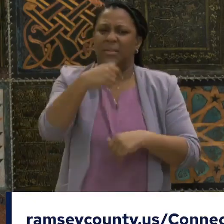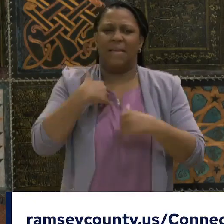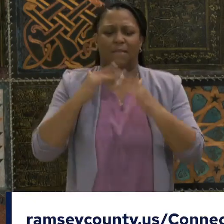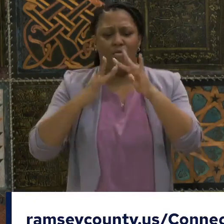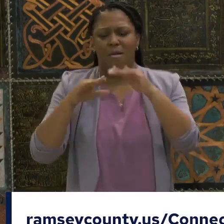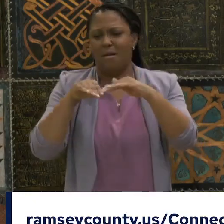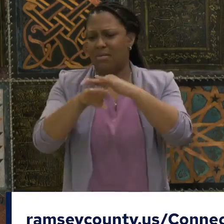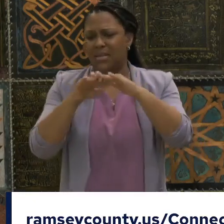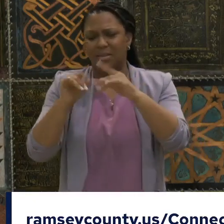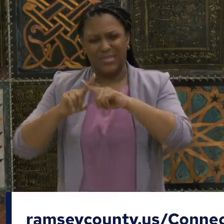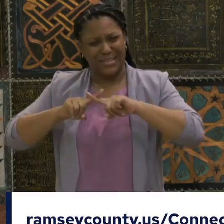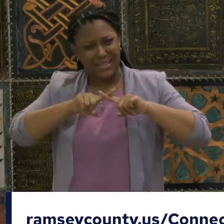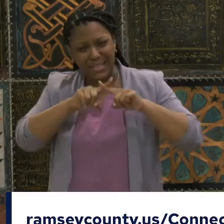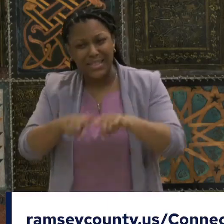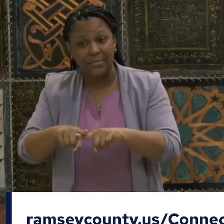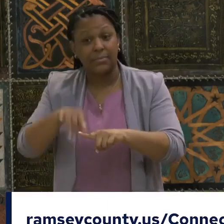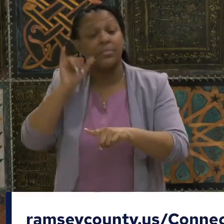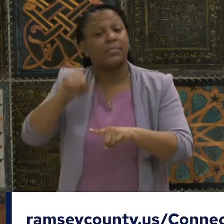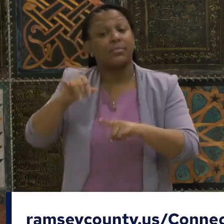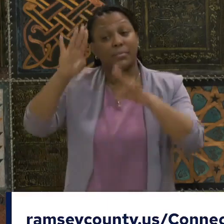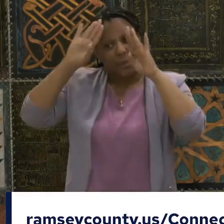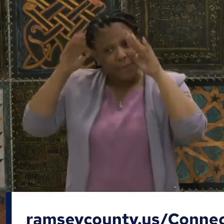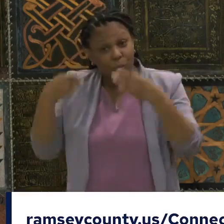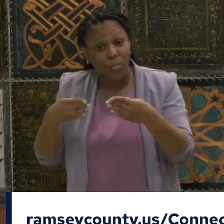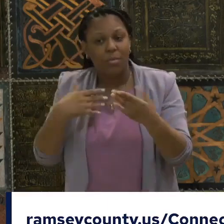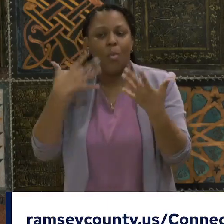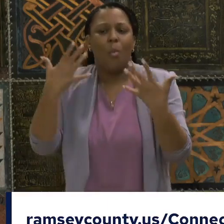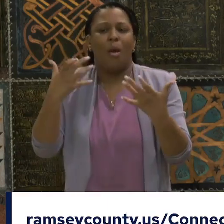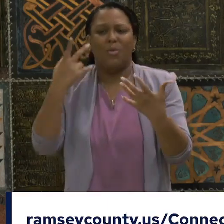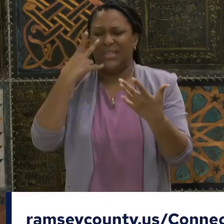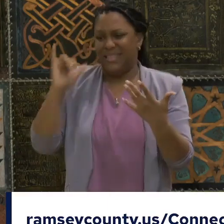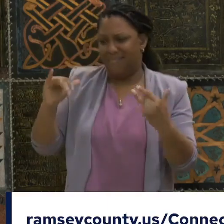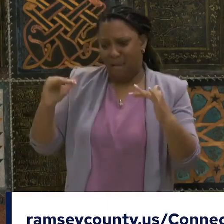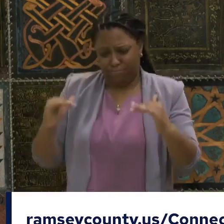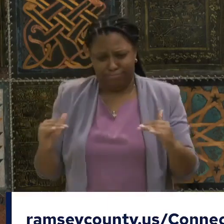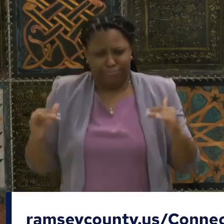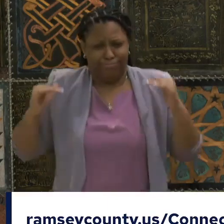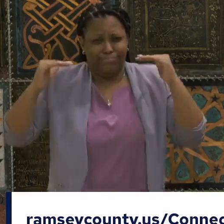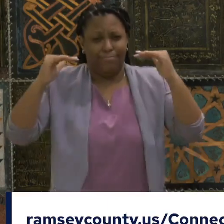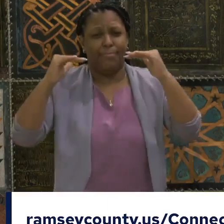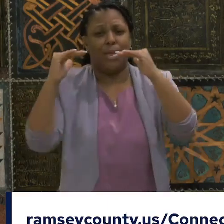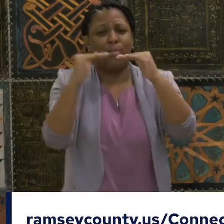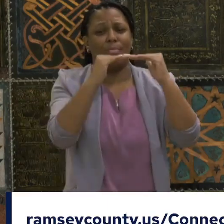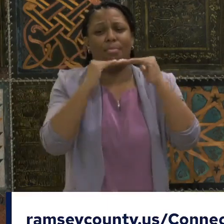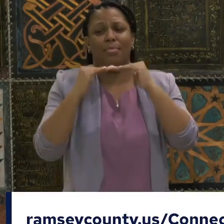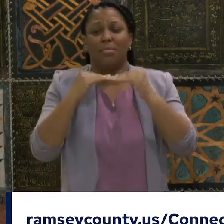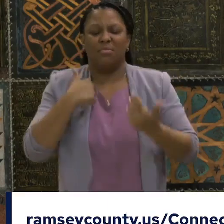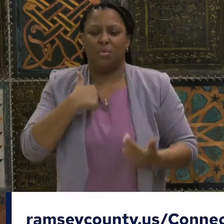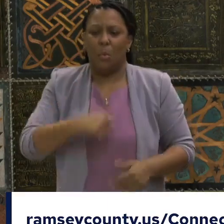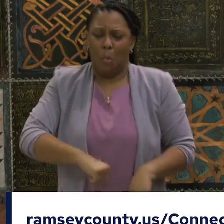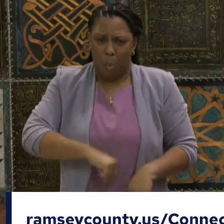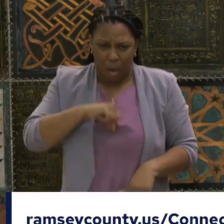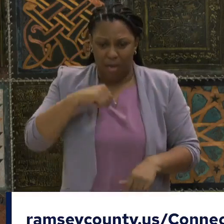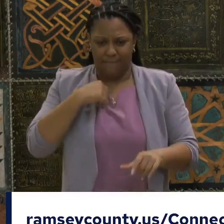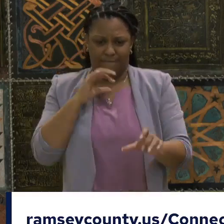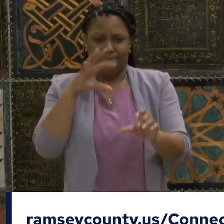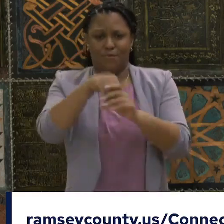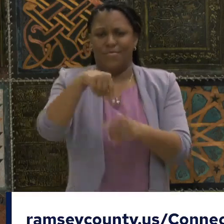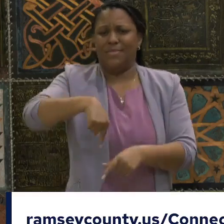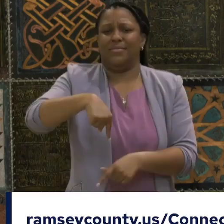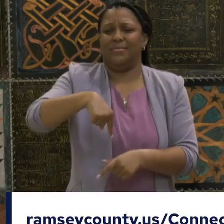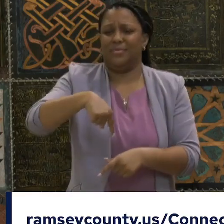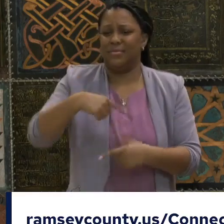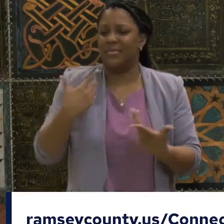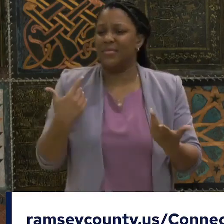equity and economic inclusion. And I can't be more proud about being a part of being movement where we are rooting our work in equity,